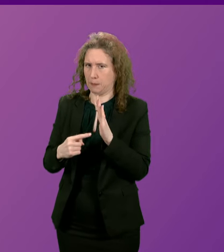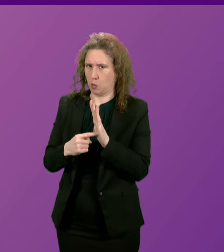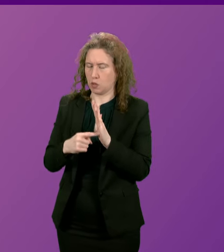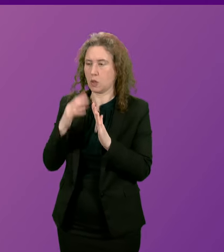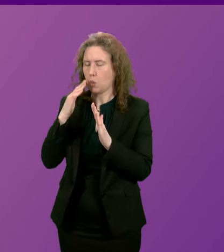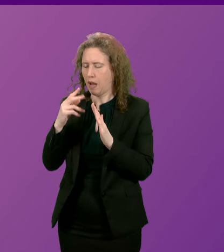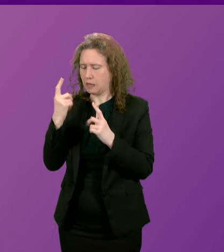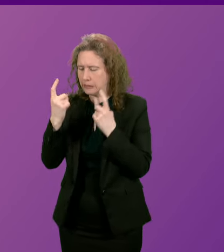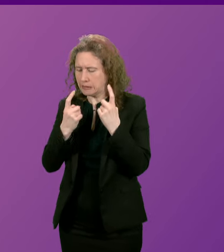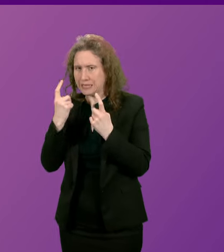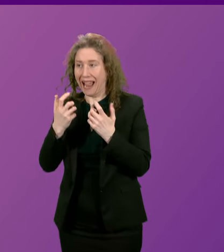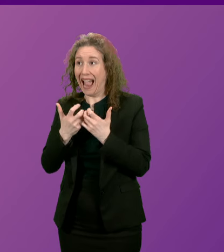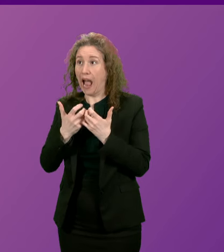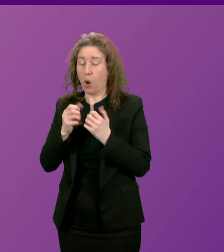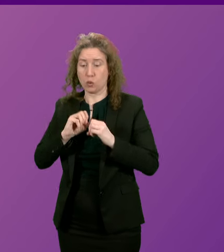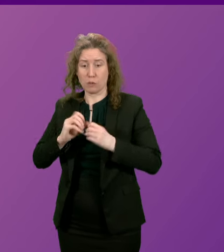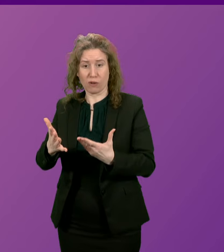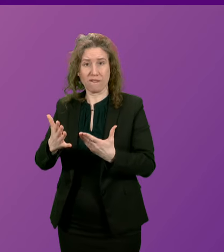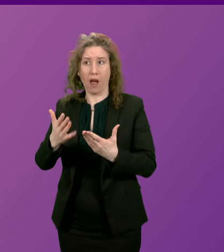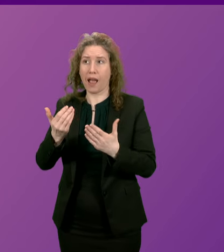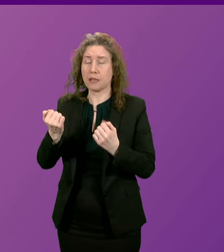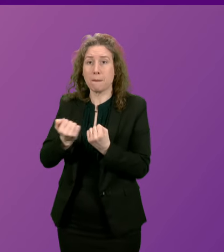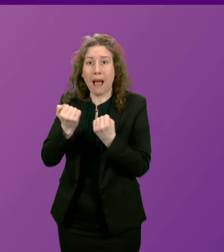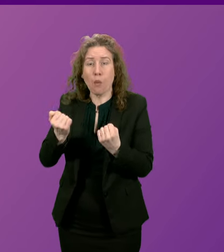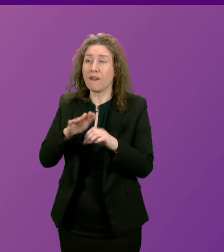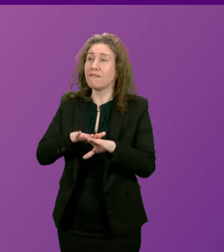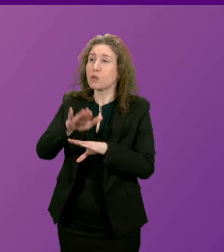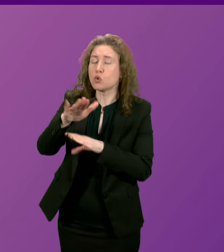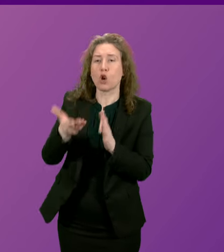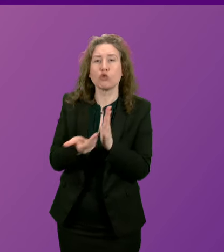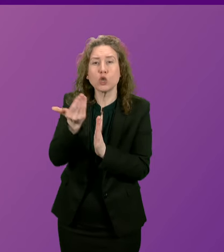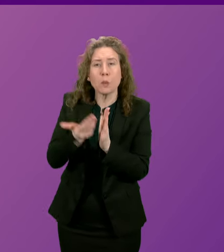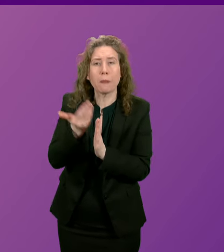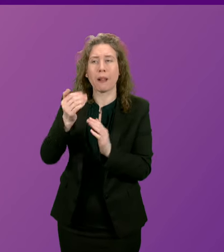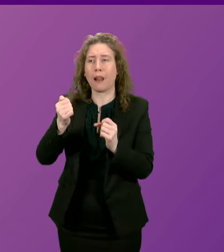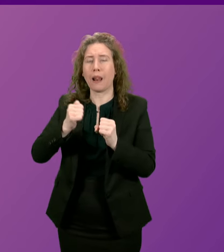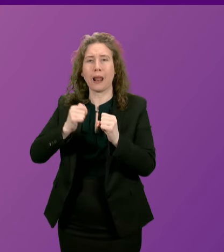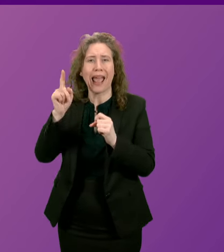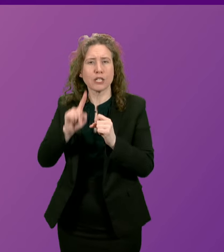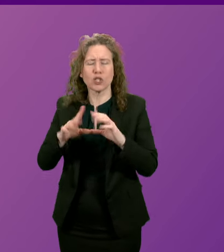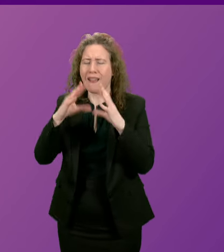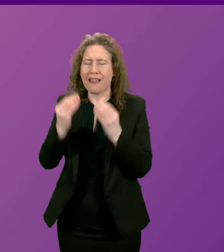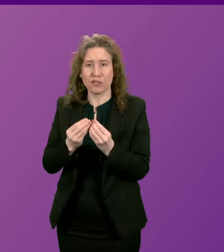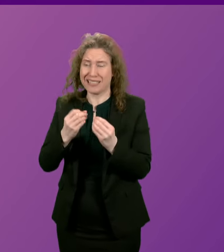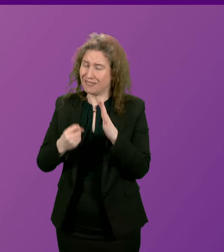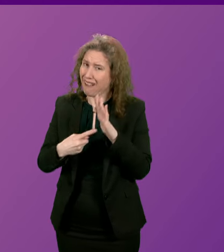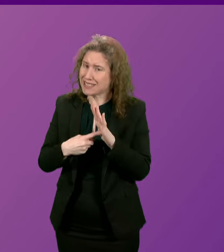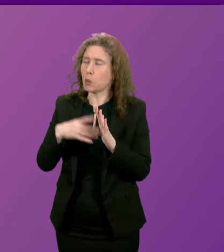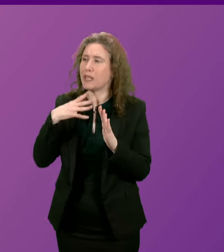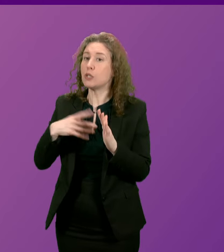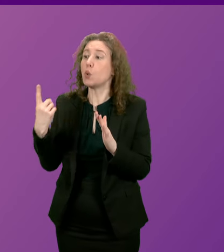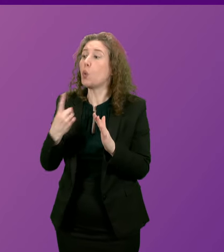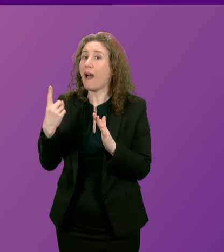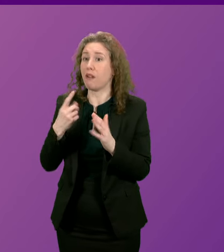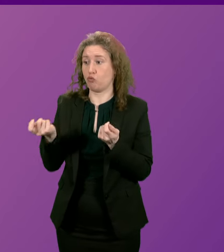comes to powering Scotland's renewable potential in particular for the future it's going to be it's going to be vital in fact that whoever